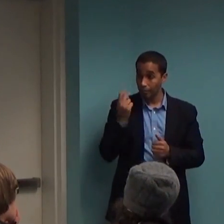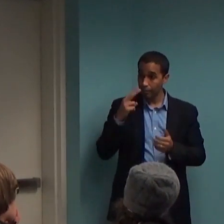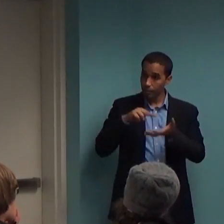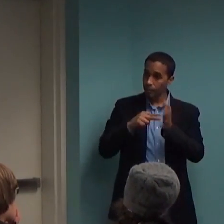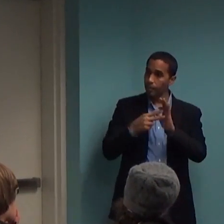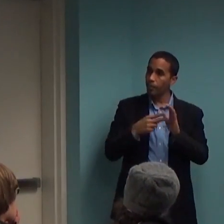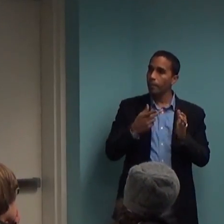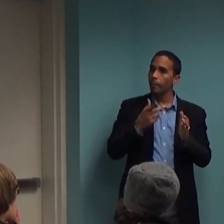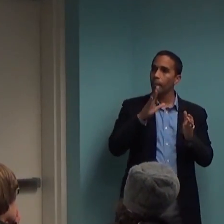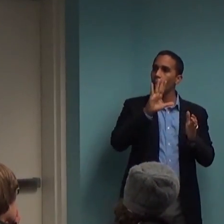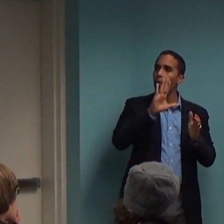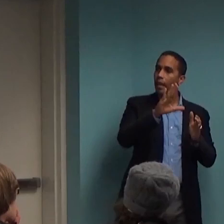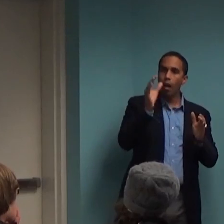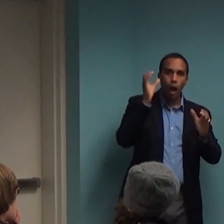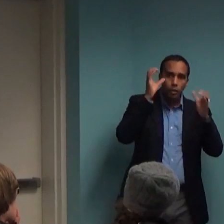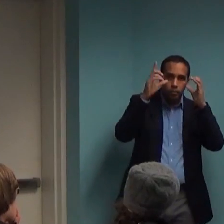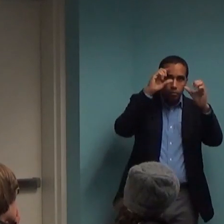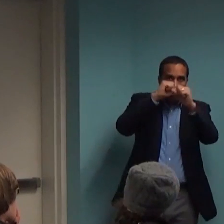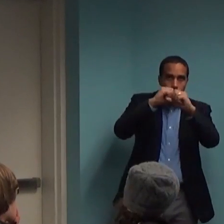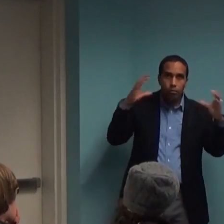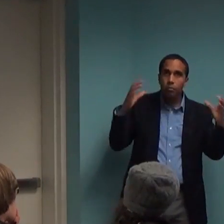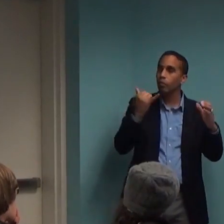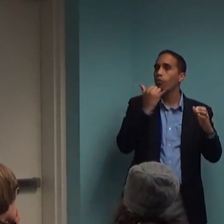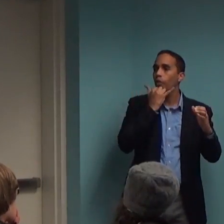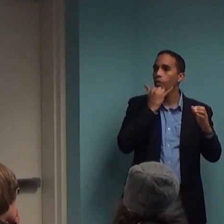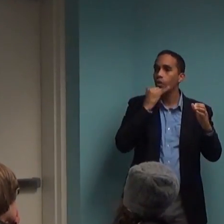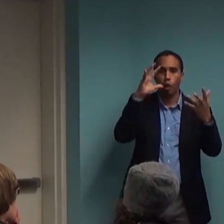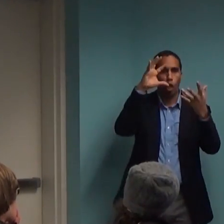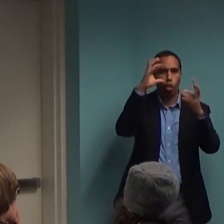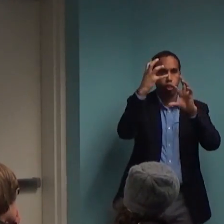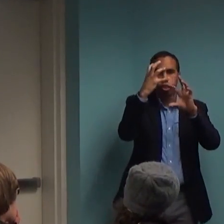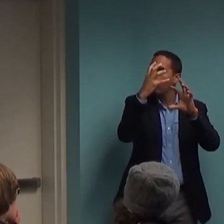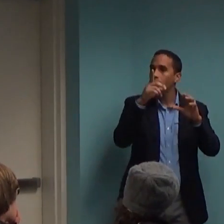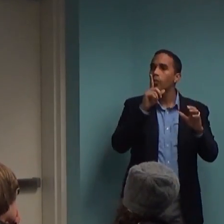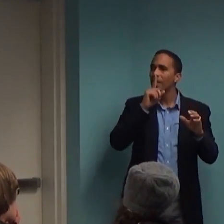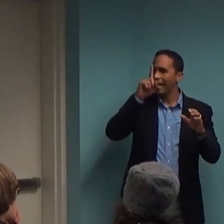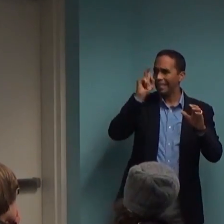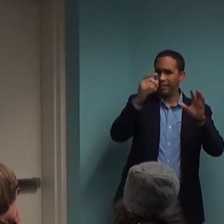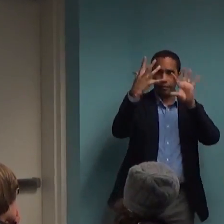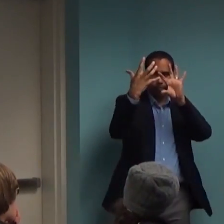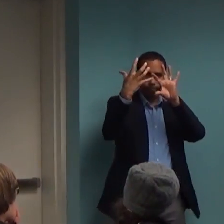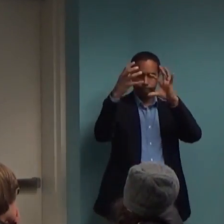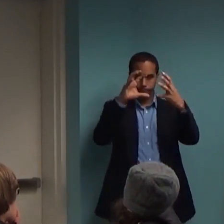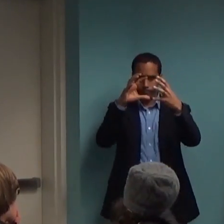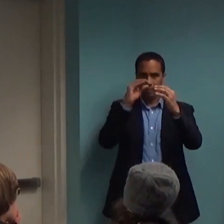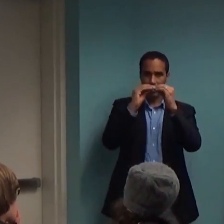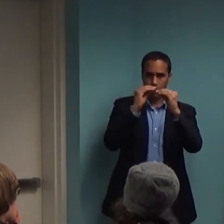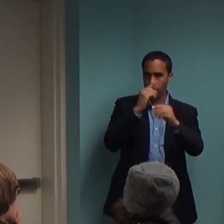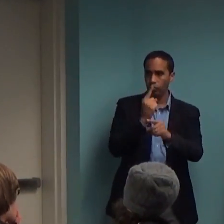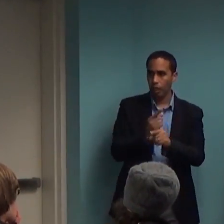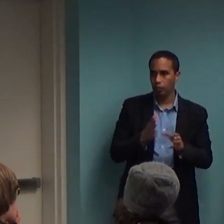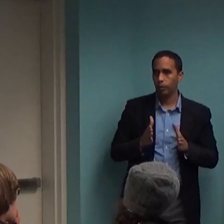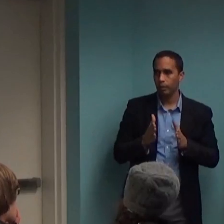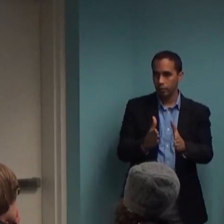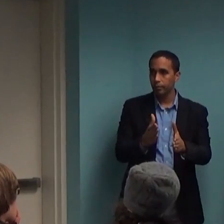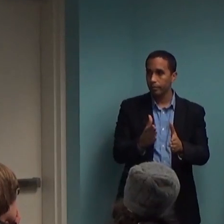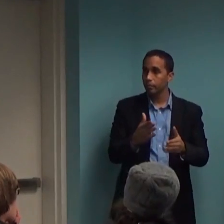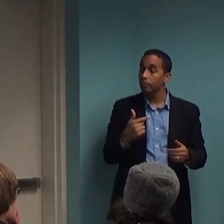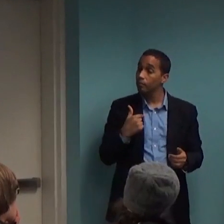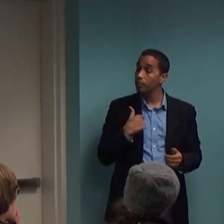biological level. So I think that's really what has to happen. And this was the topic of a discussion of panel that I was on at ADAA